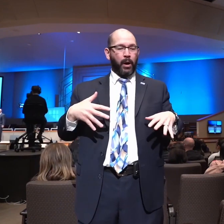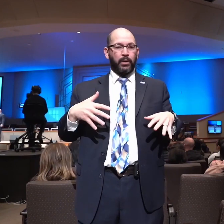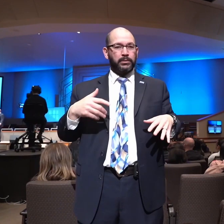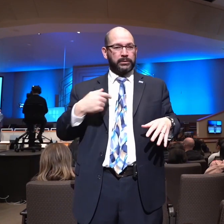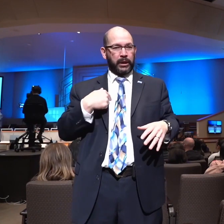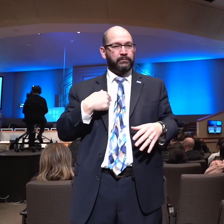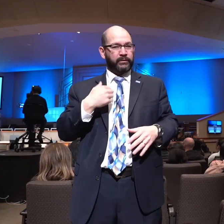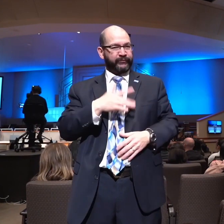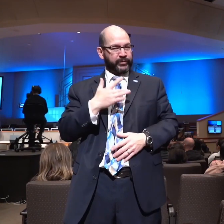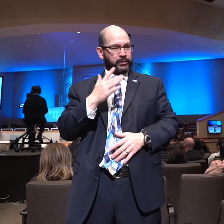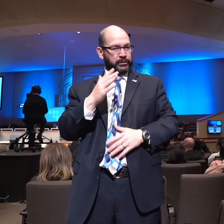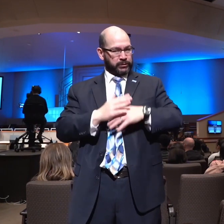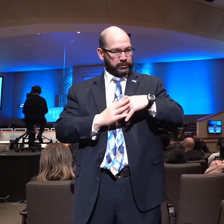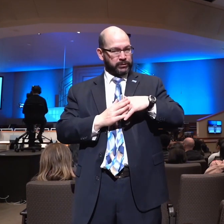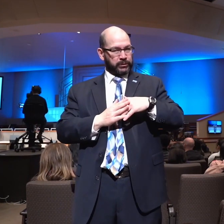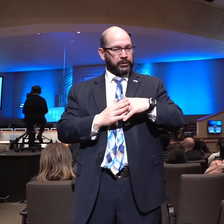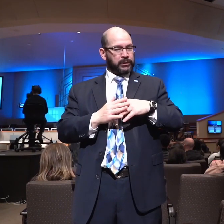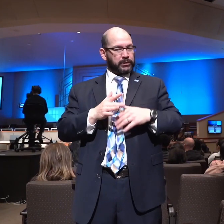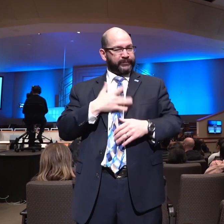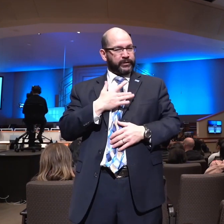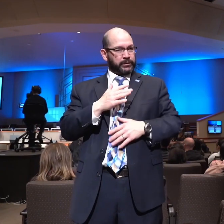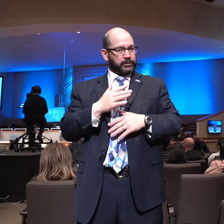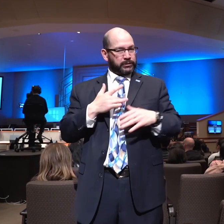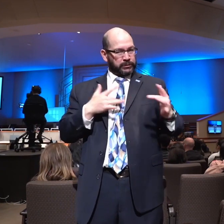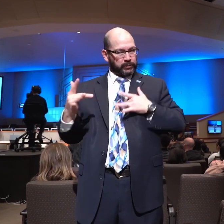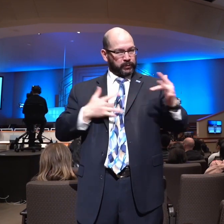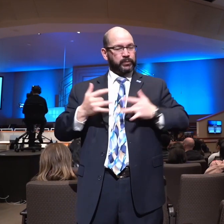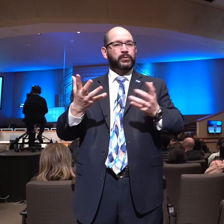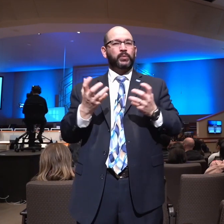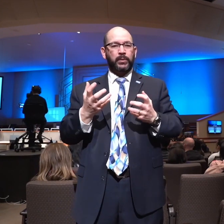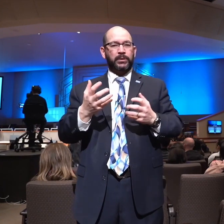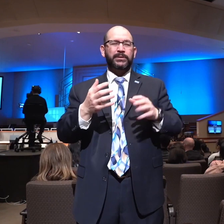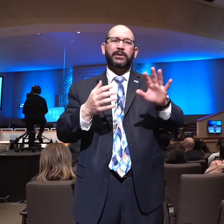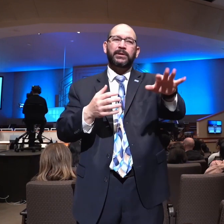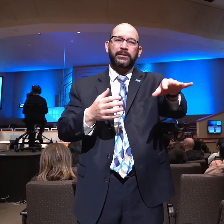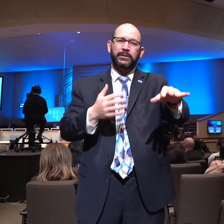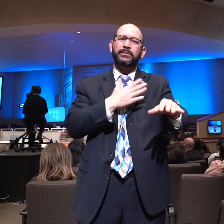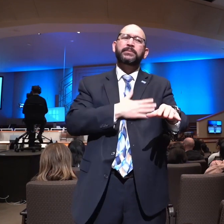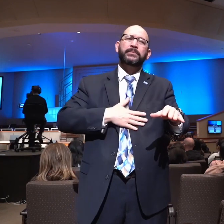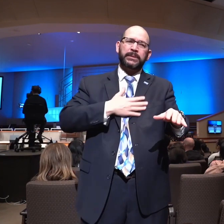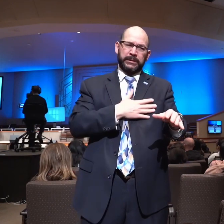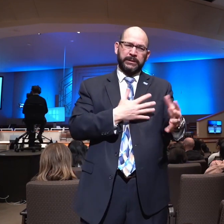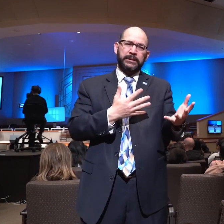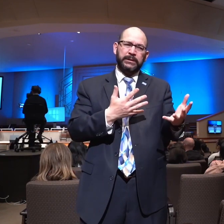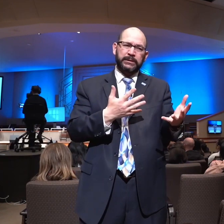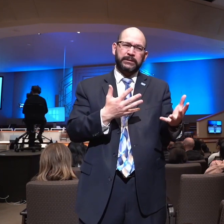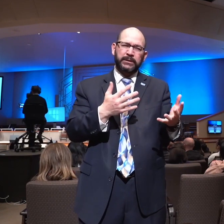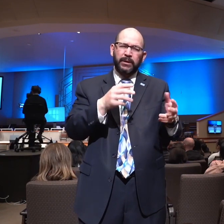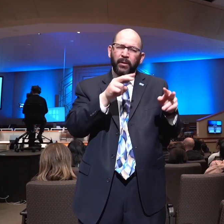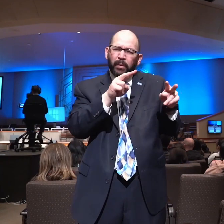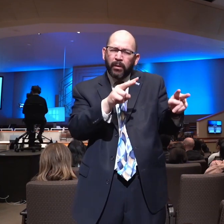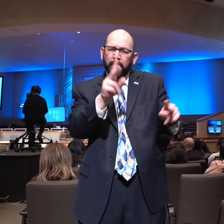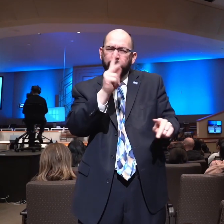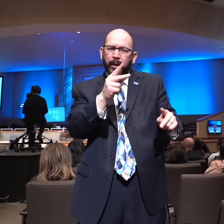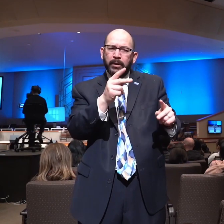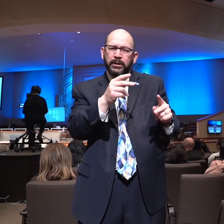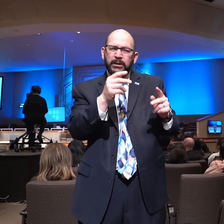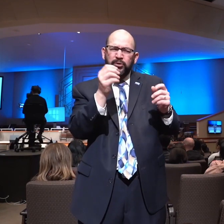for our members and our college students and so forth and I just called him. I said, I'd like to ask you to set this up. He said, I will and thank you for letting me know.